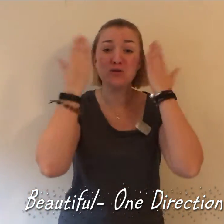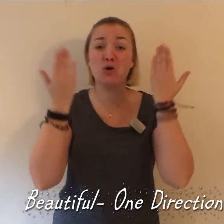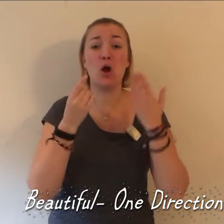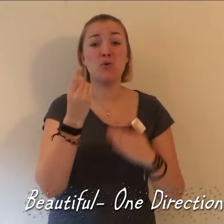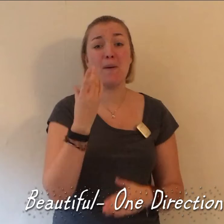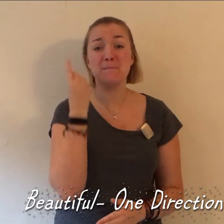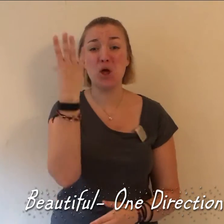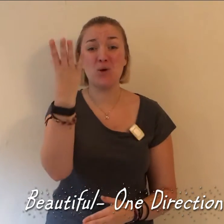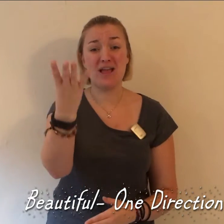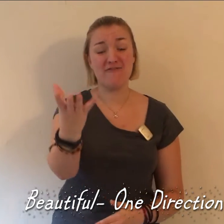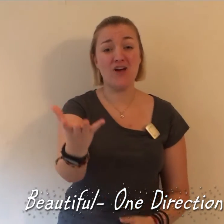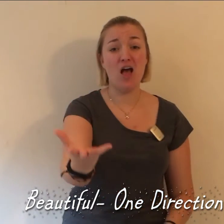don't know you're beautiful